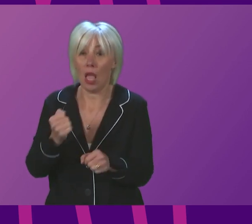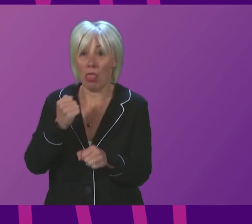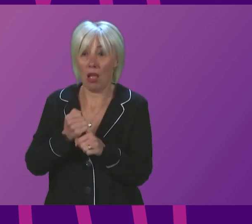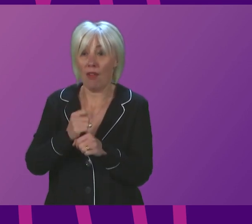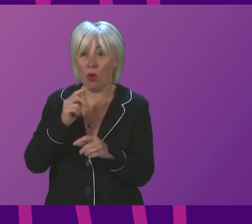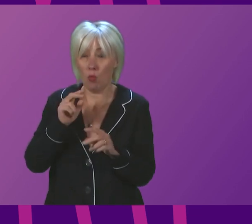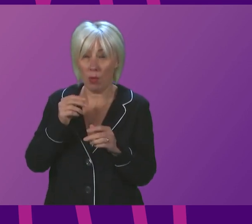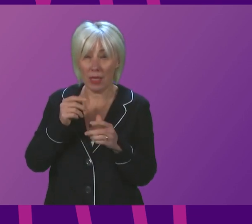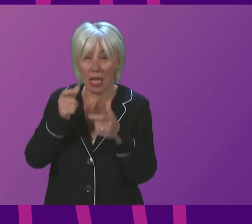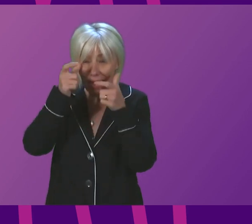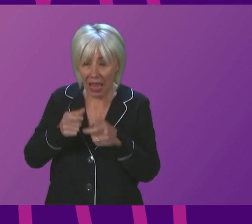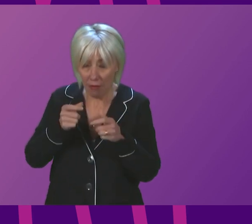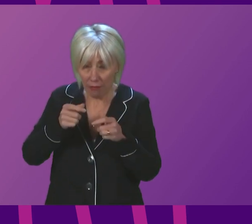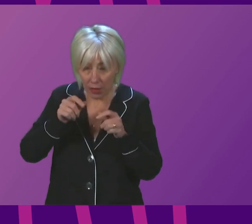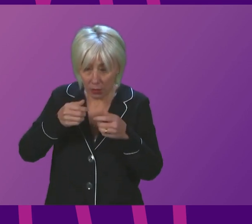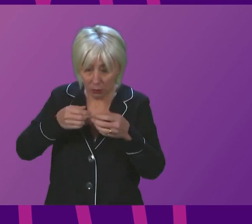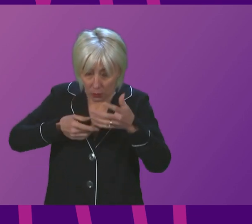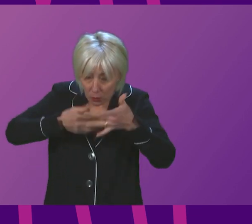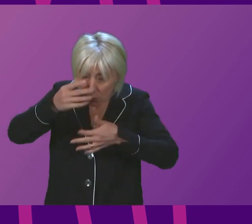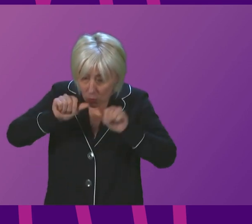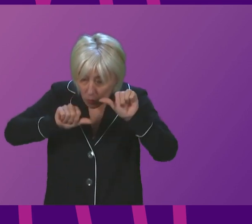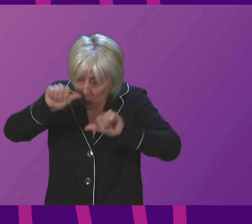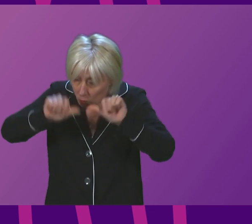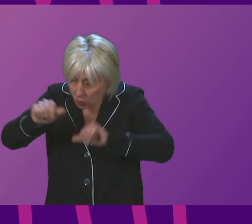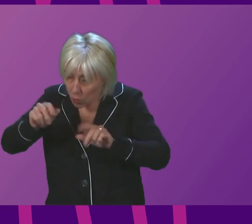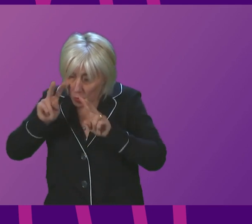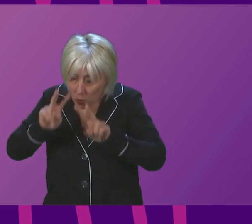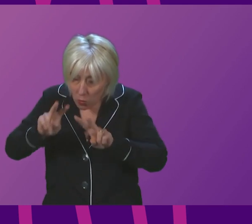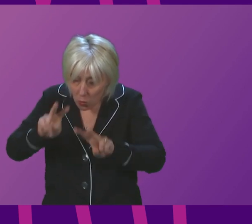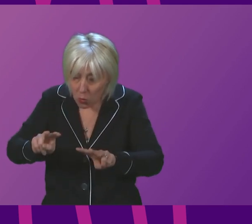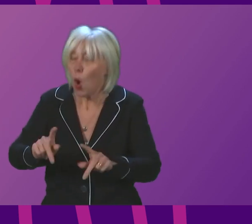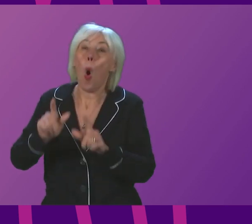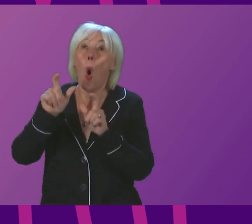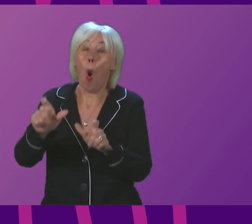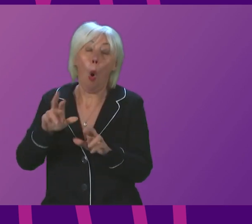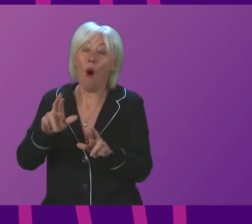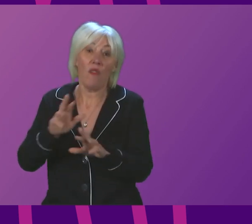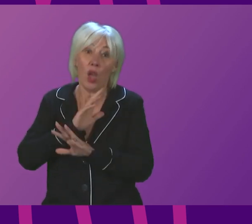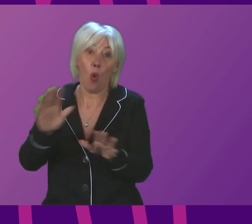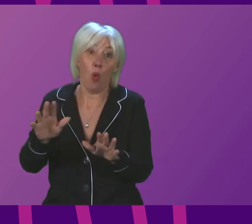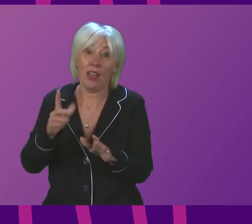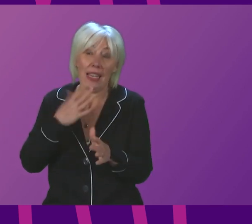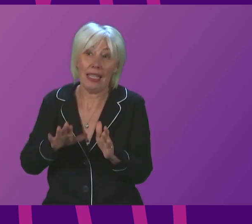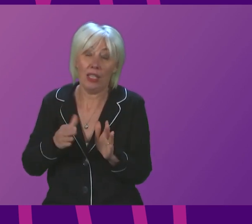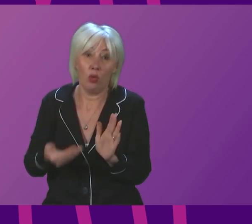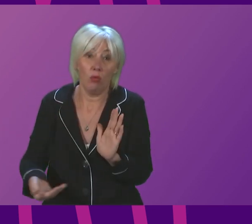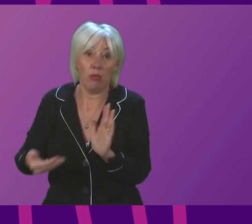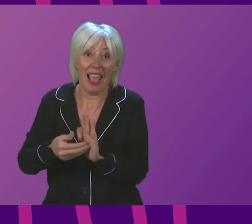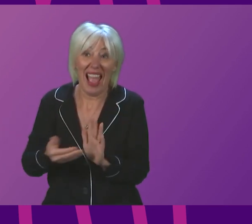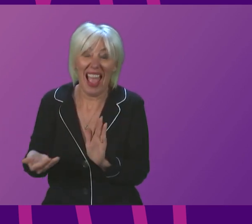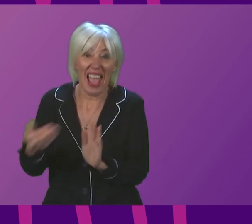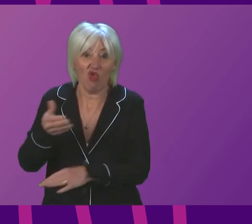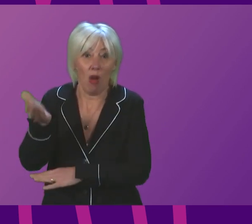the days ahead. I hope this does not require us to take any decisions ahead of my next scheduled statement a week today, but if it does, I will obviously